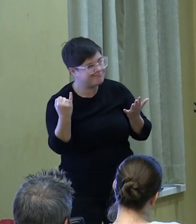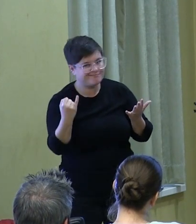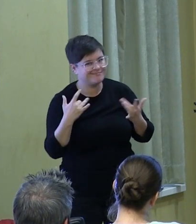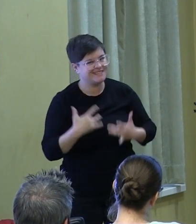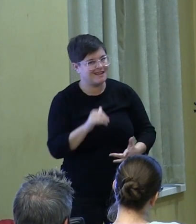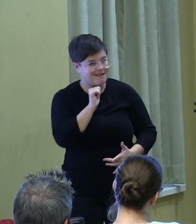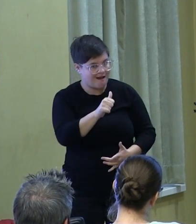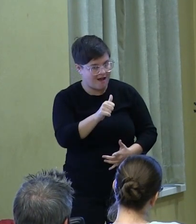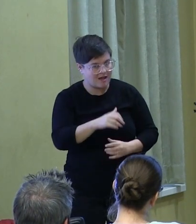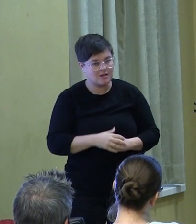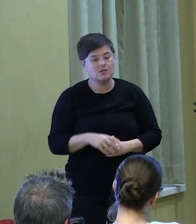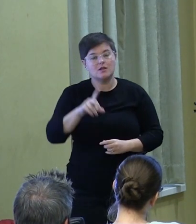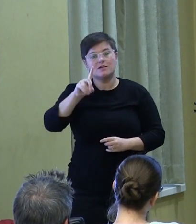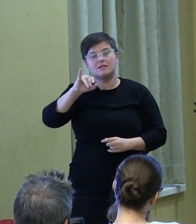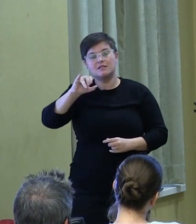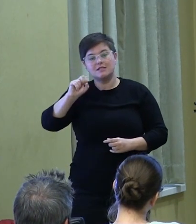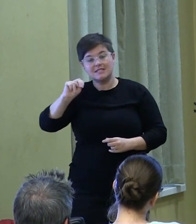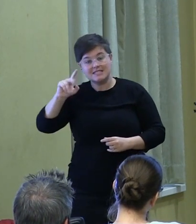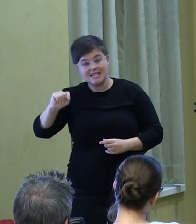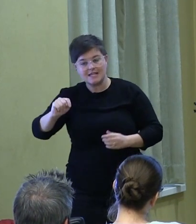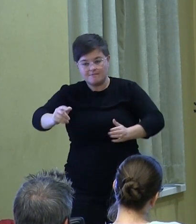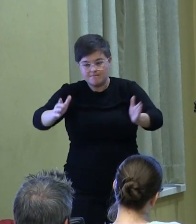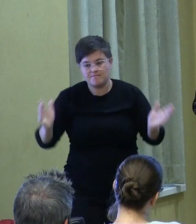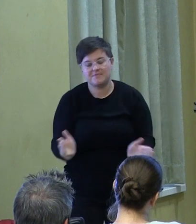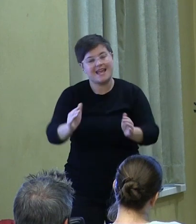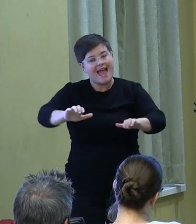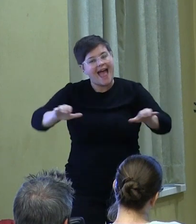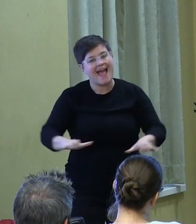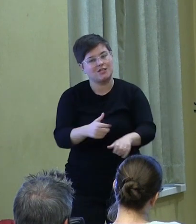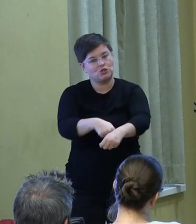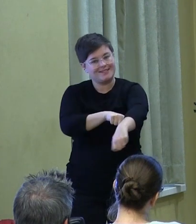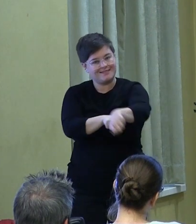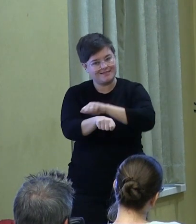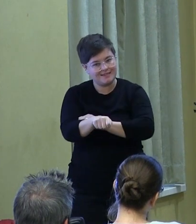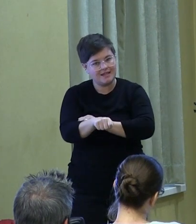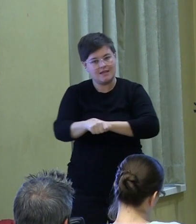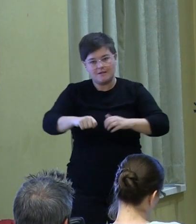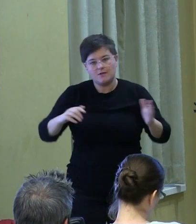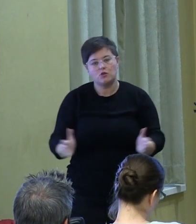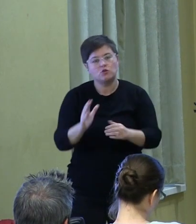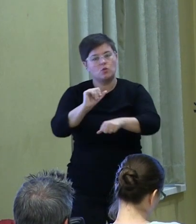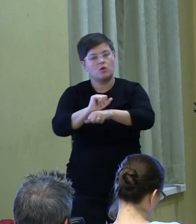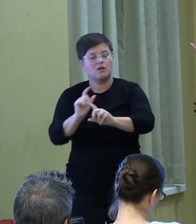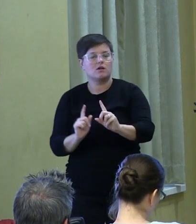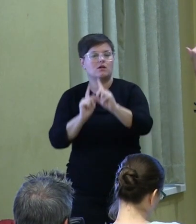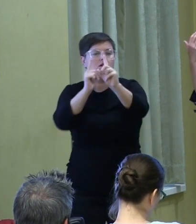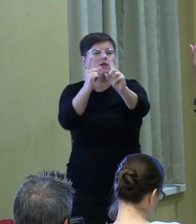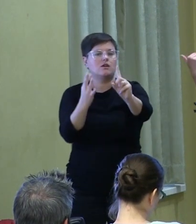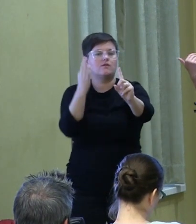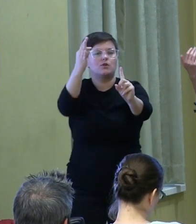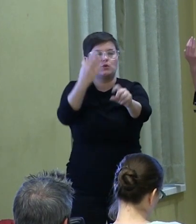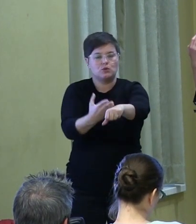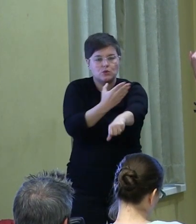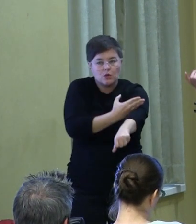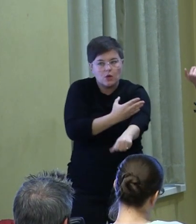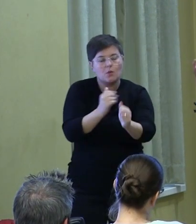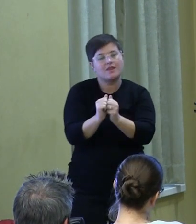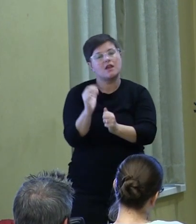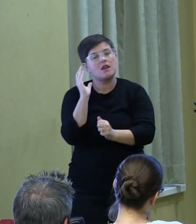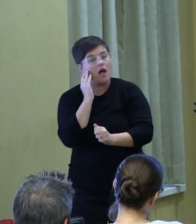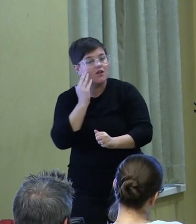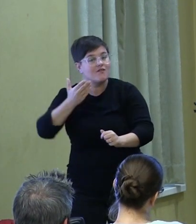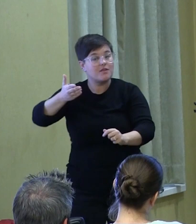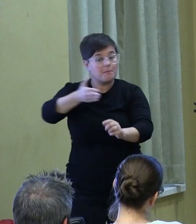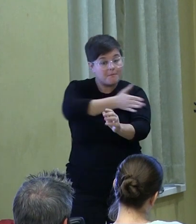Dissent mobilizes action, and it engages democracy to imagine and work toward a better future, with knowledge of the past and